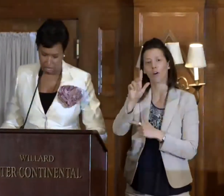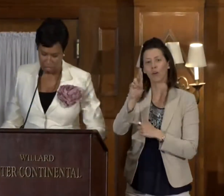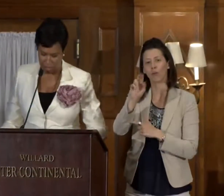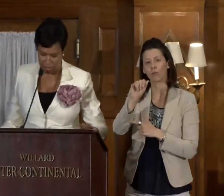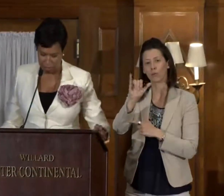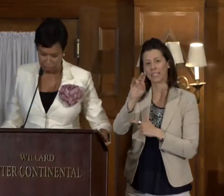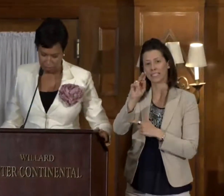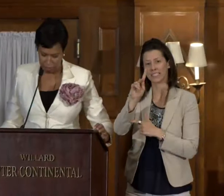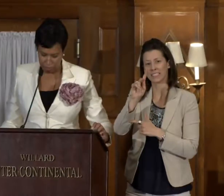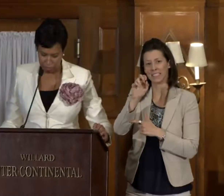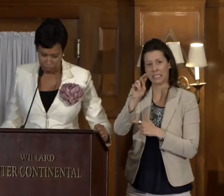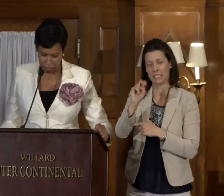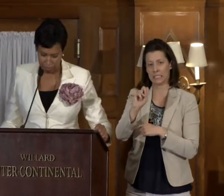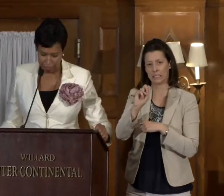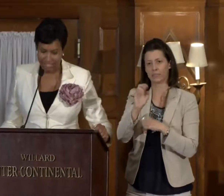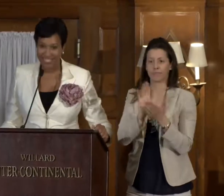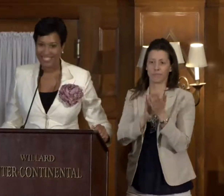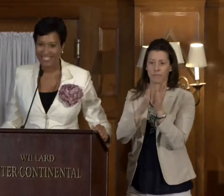round of applause.